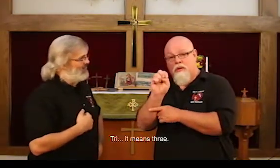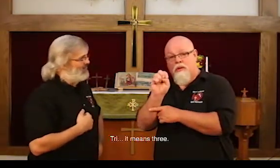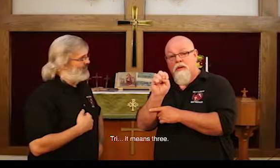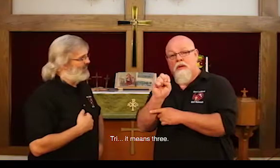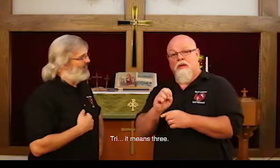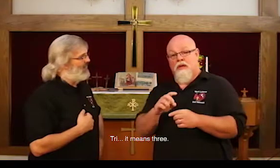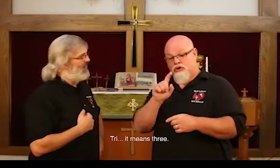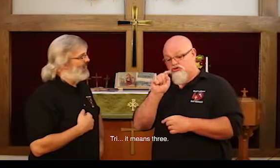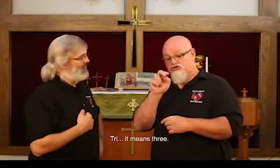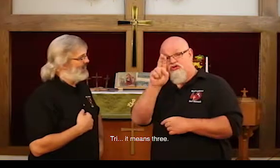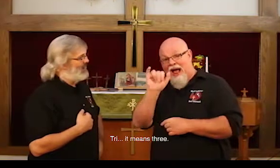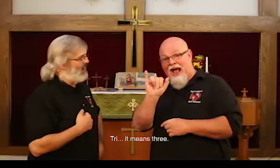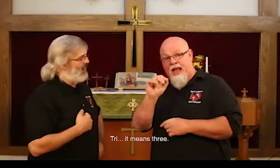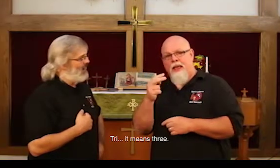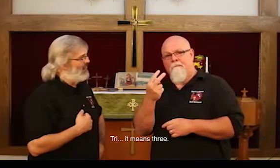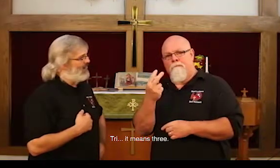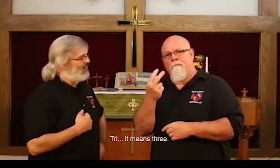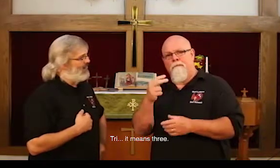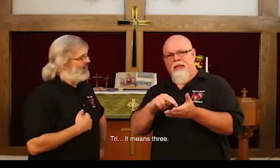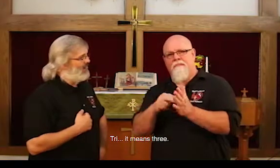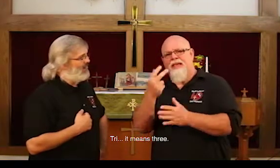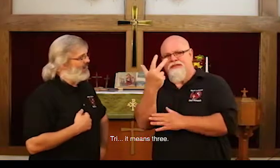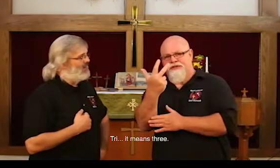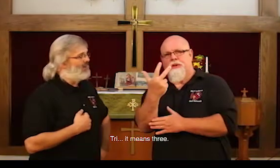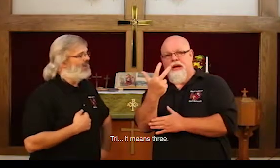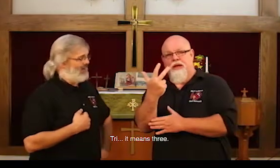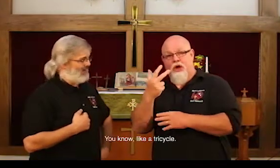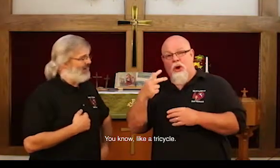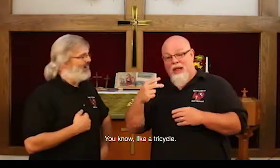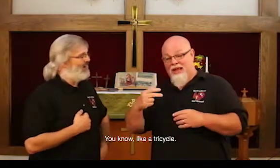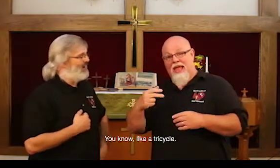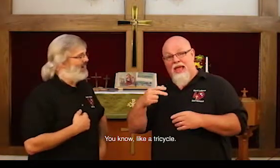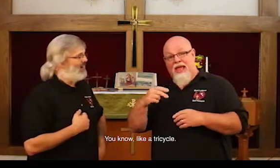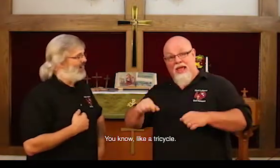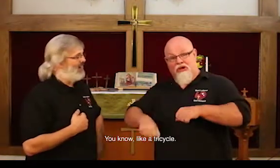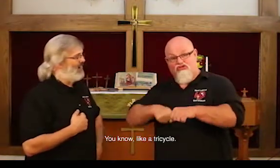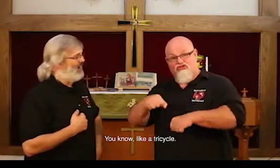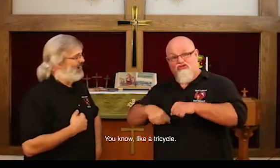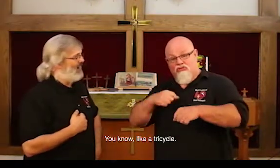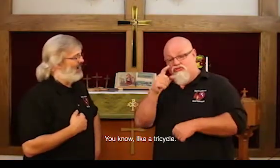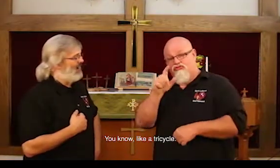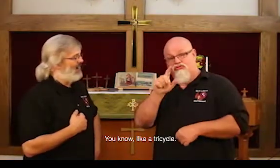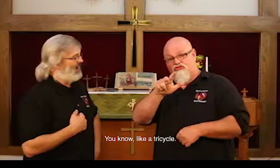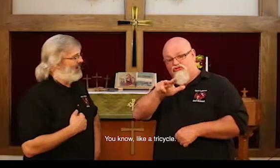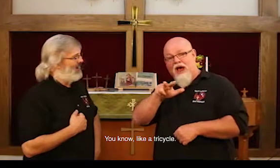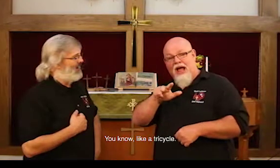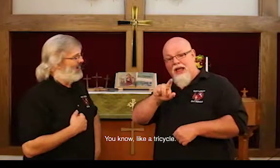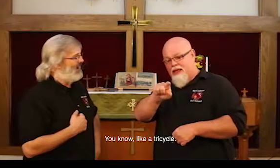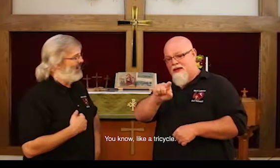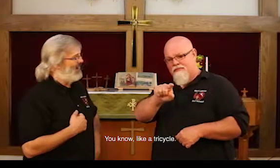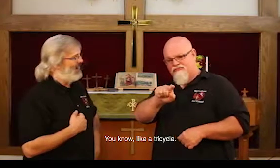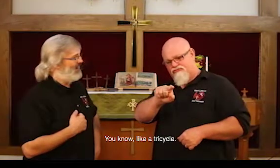tri, it means three, you know, like a tri, a